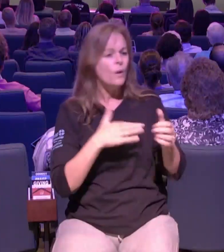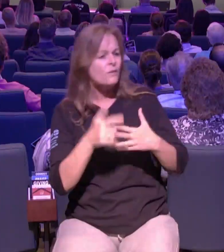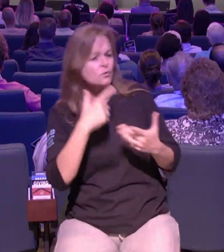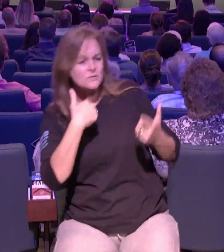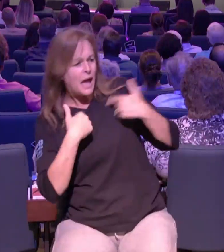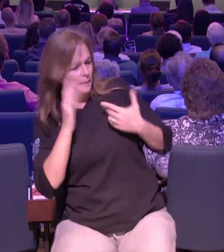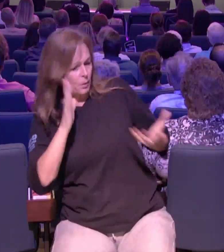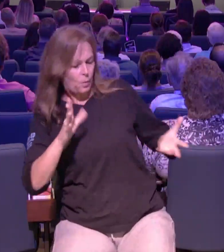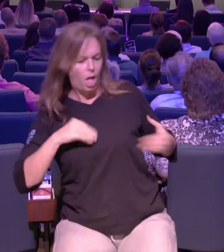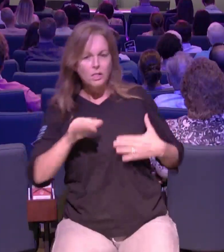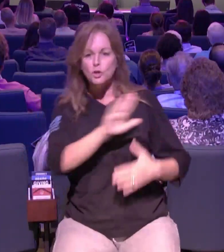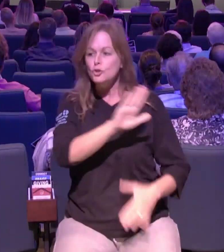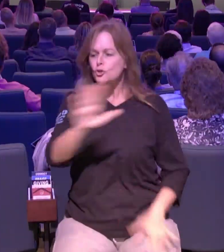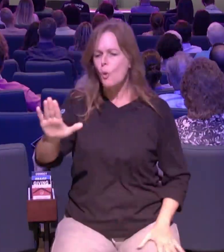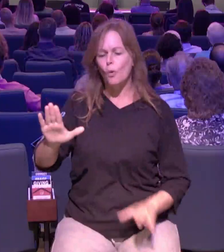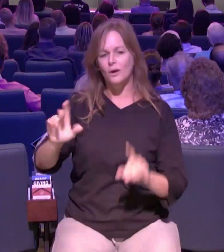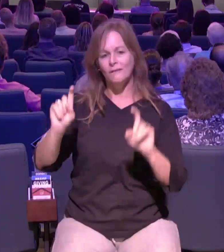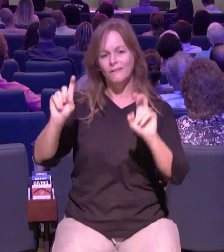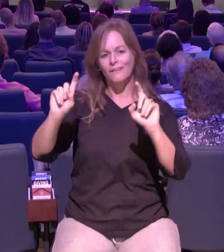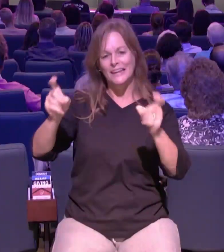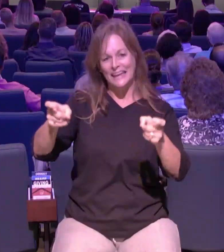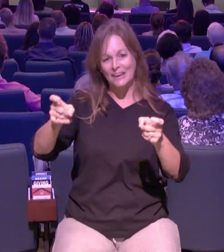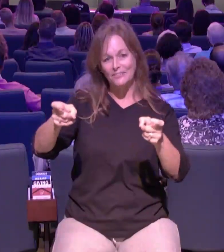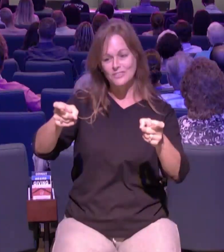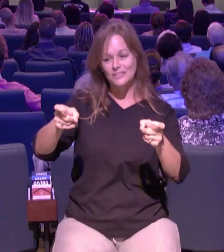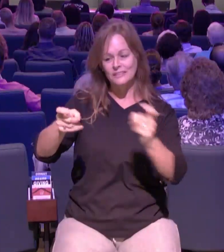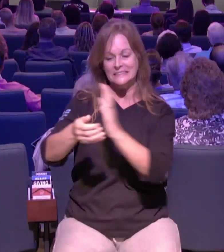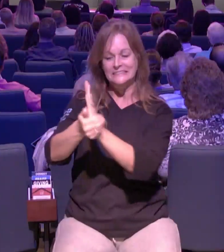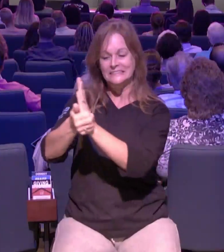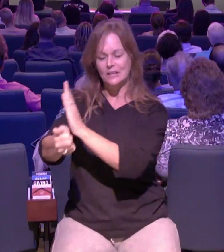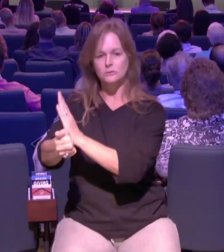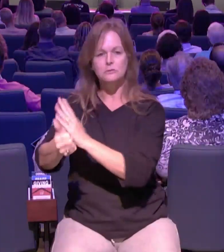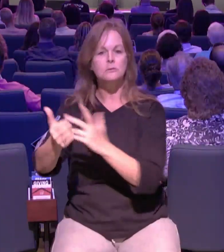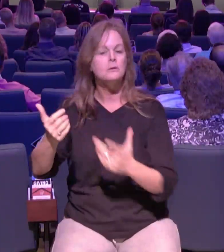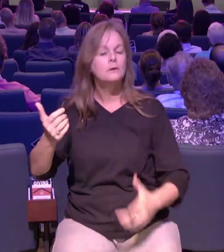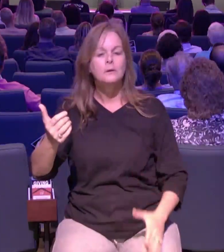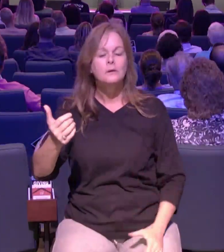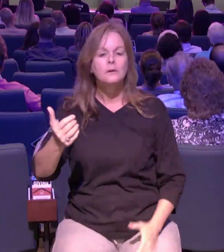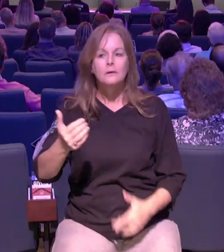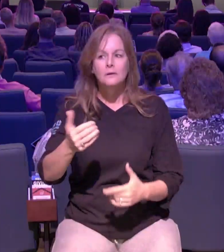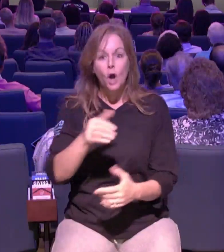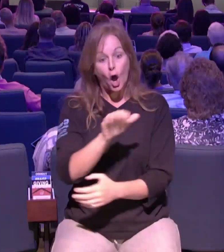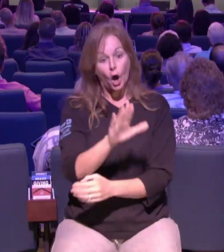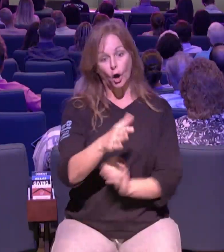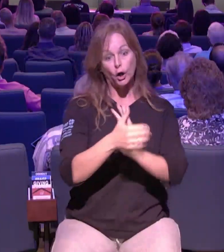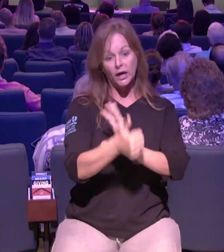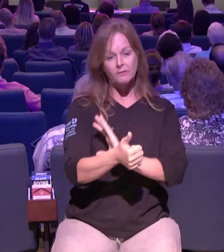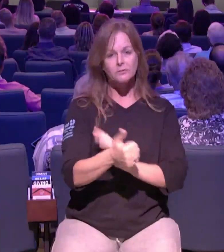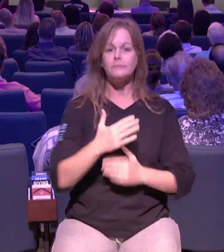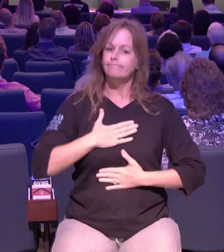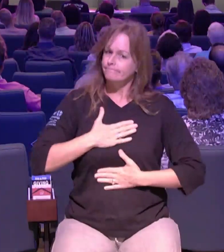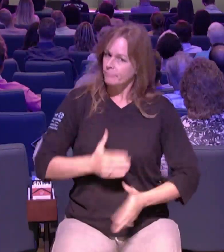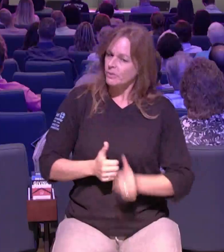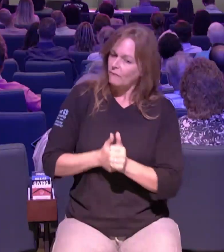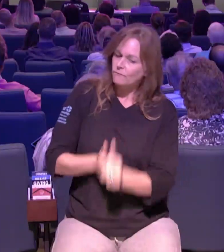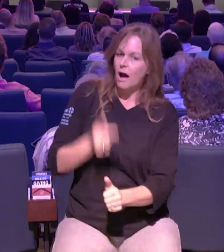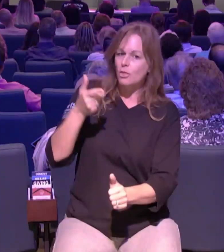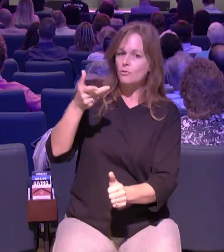even if it's just i'm just gonna buy a minivan i'm gonna drive kids i'll do whatever god you want me to do see when you do what you can do